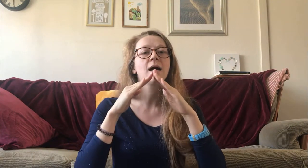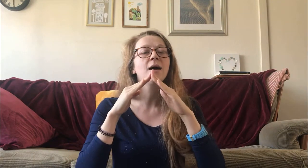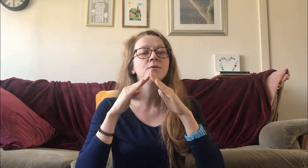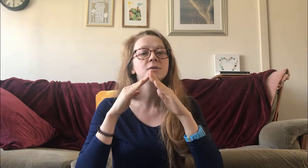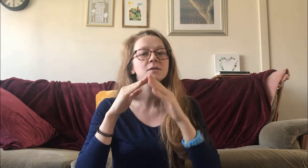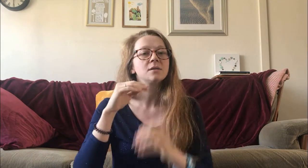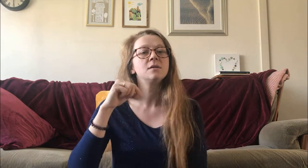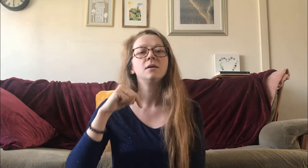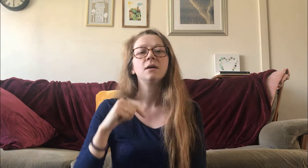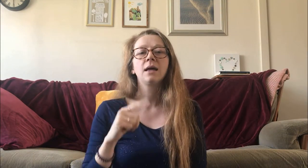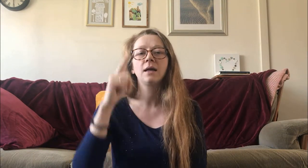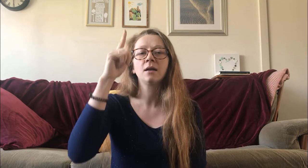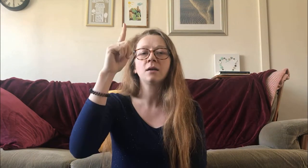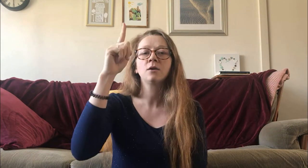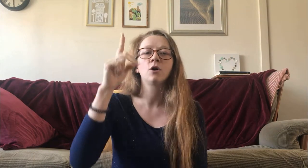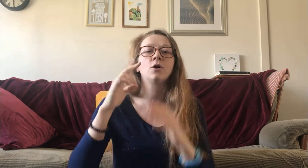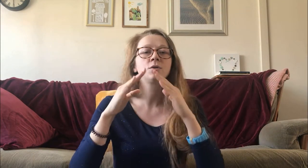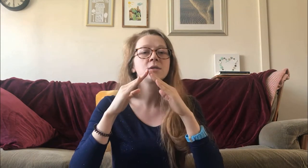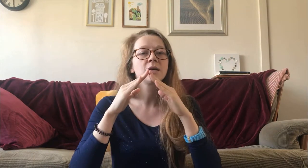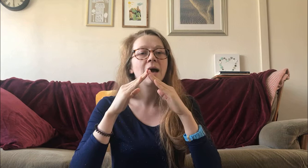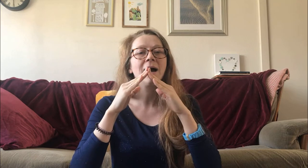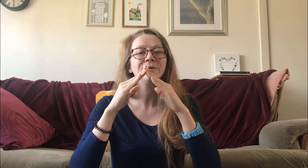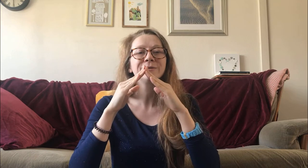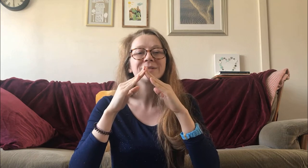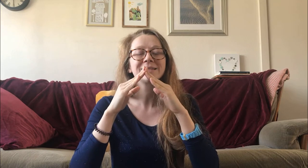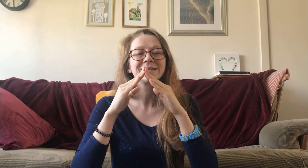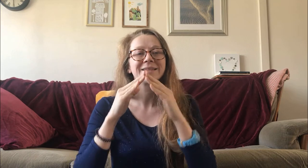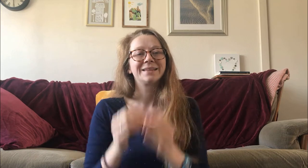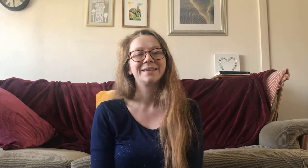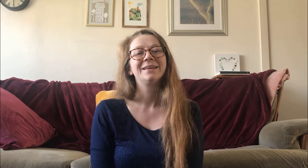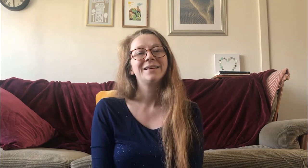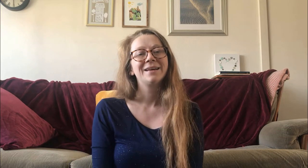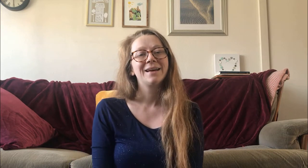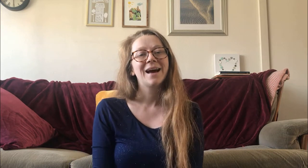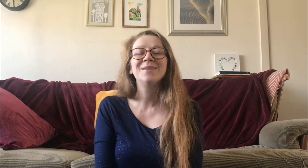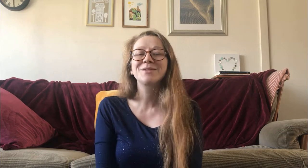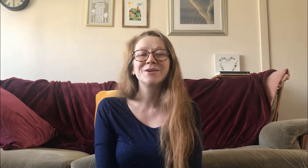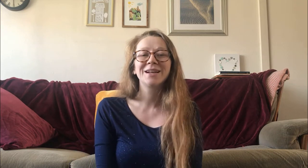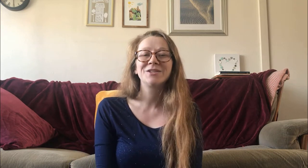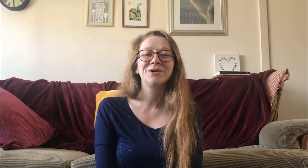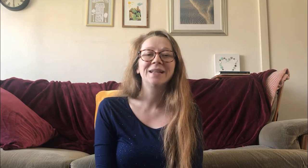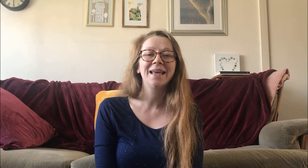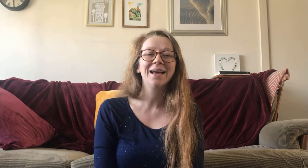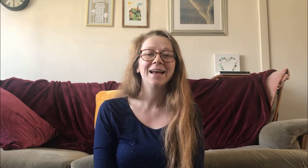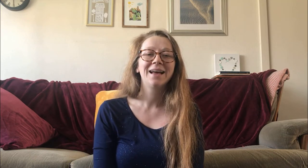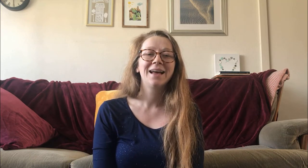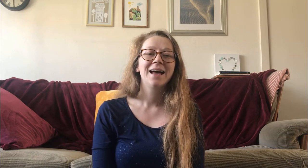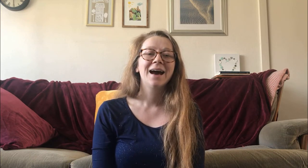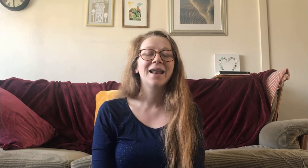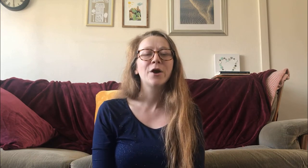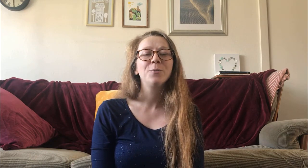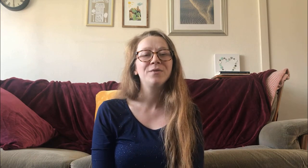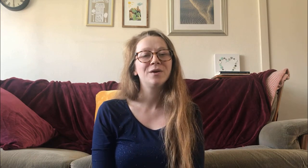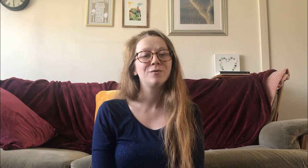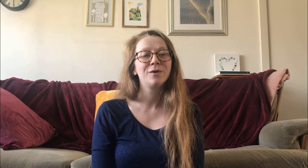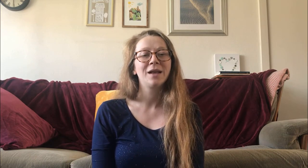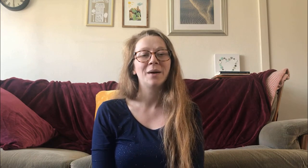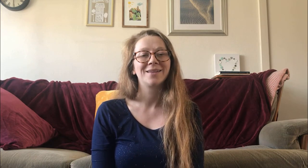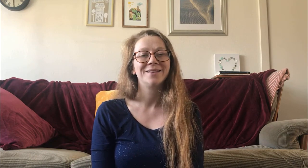house. In God's house. God's house. I'm so glad you are here. And I hope you feel really welcome. you.